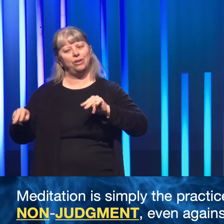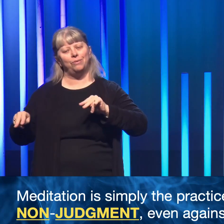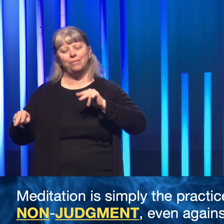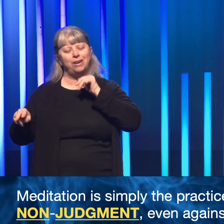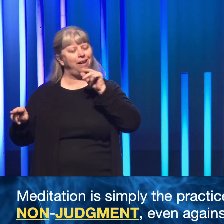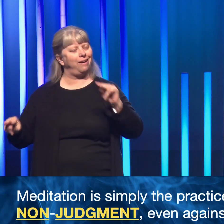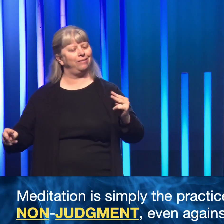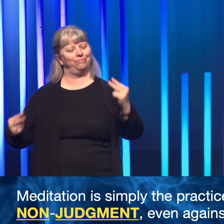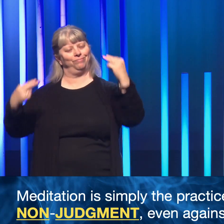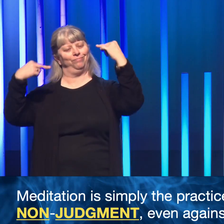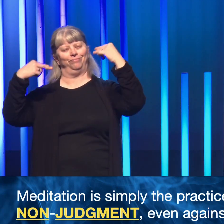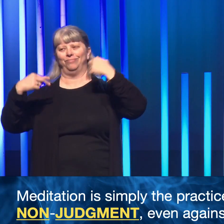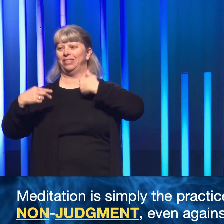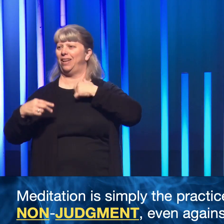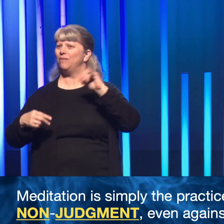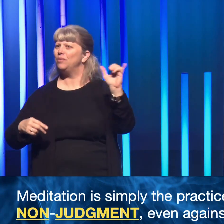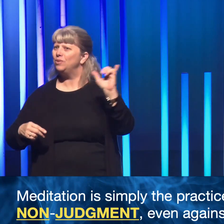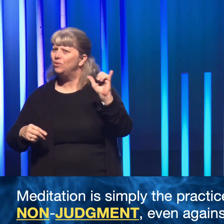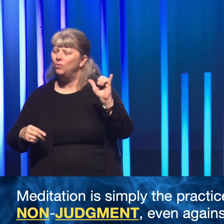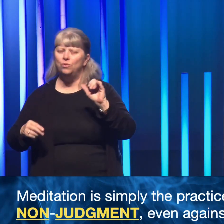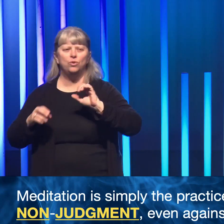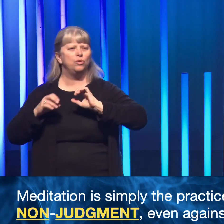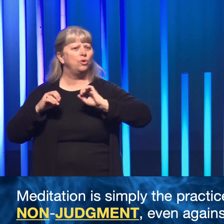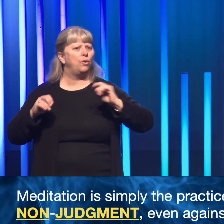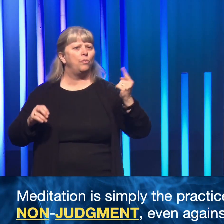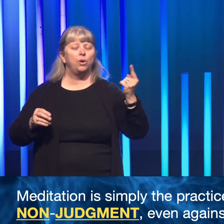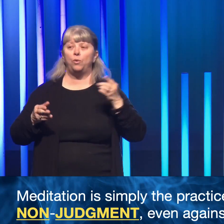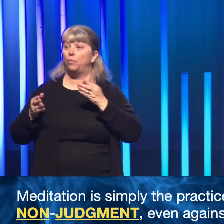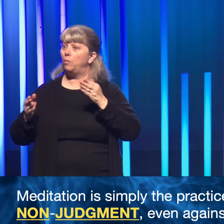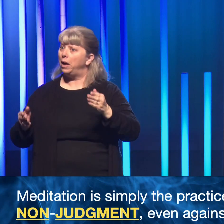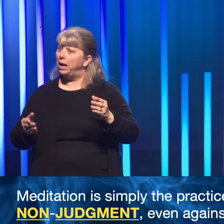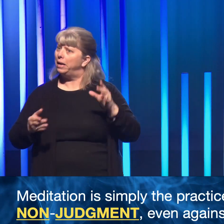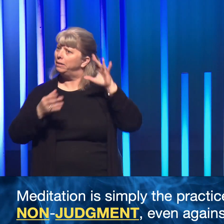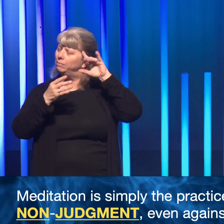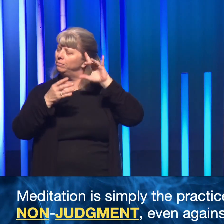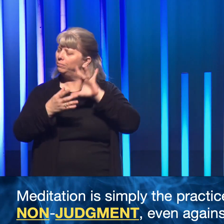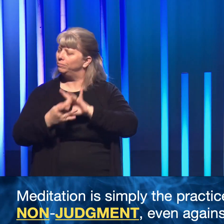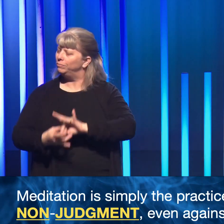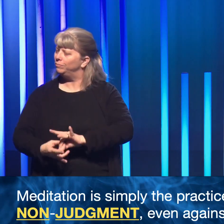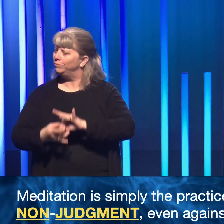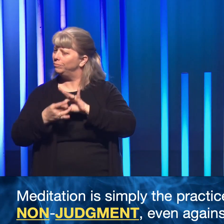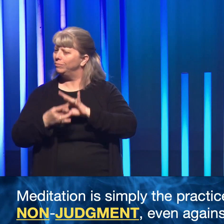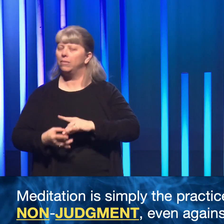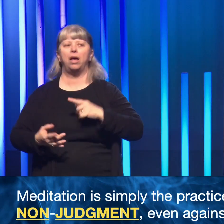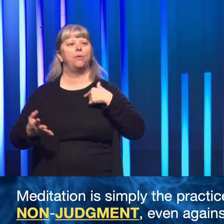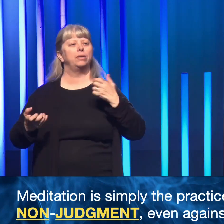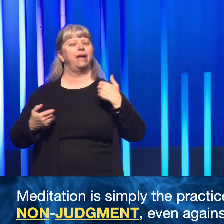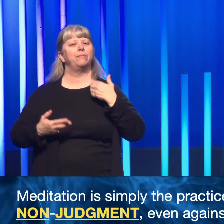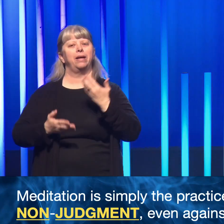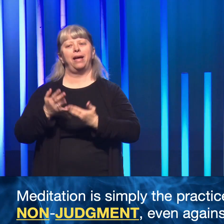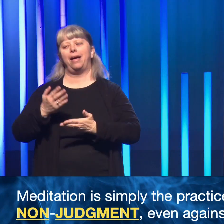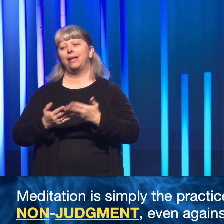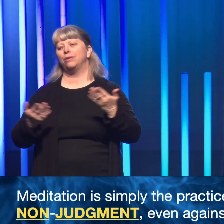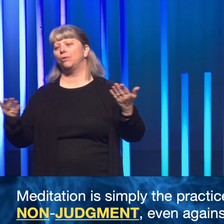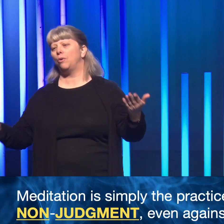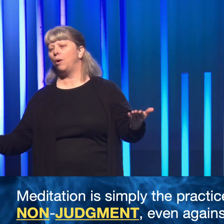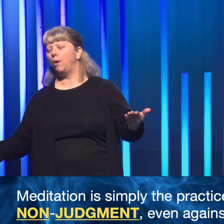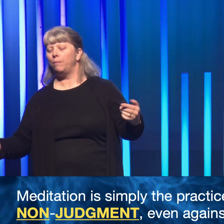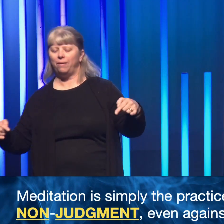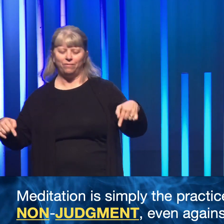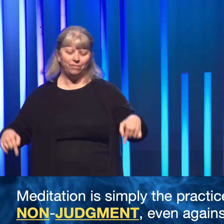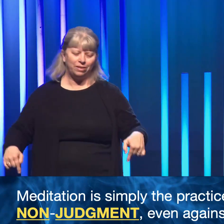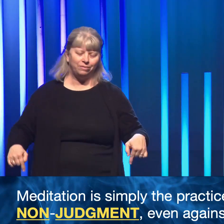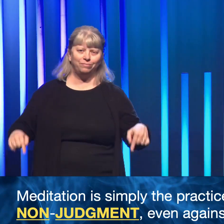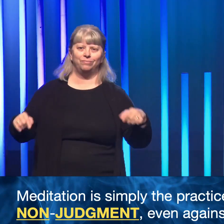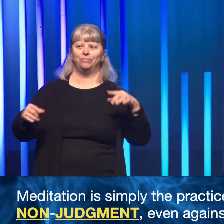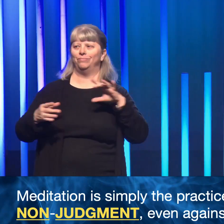yourself. There is no one way to meditate, but I like to have my hands open, my feet on the